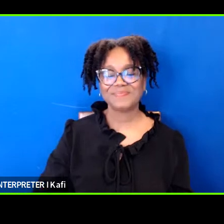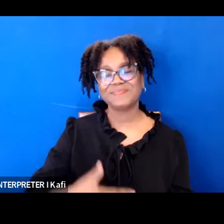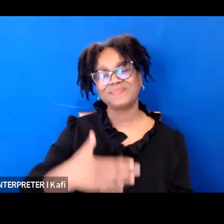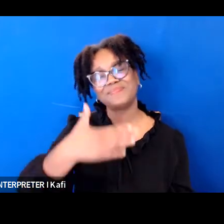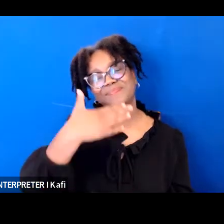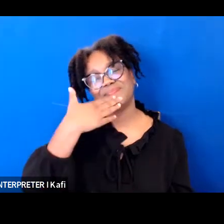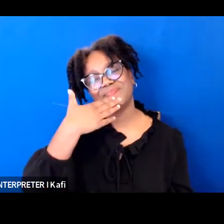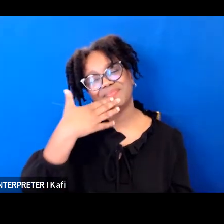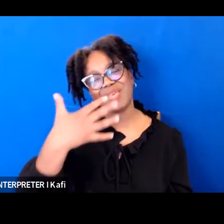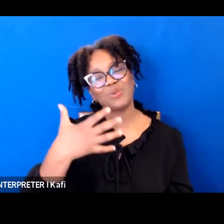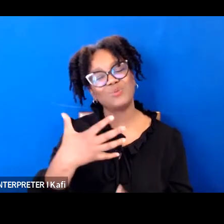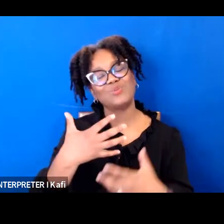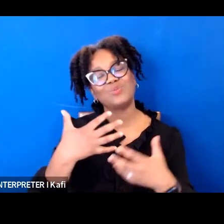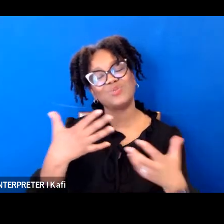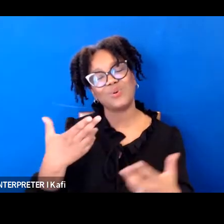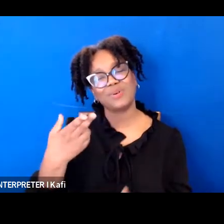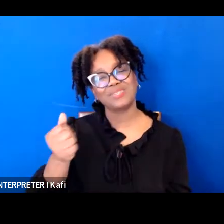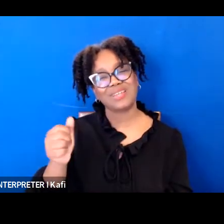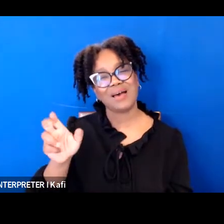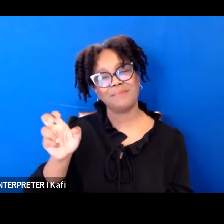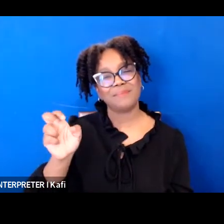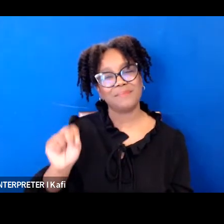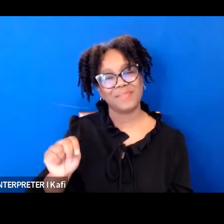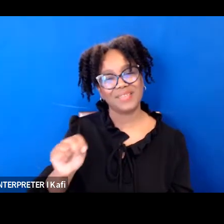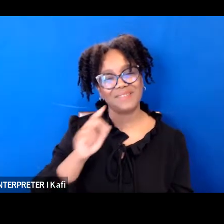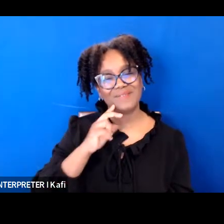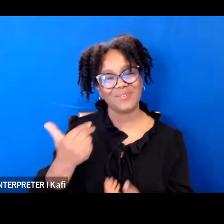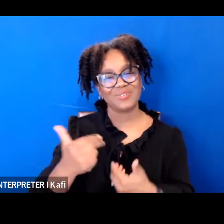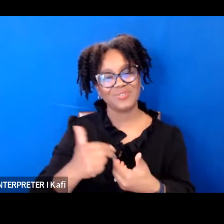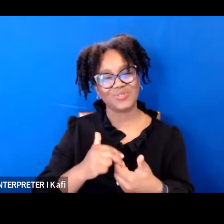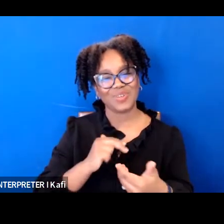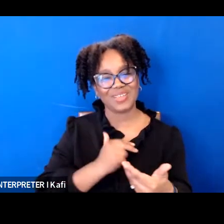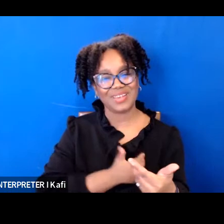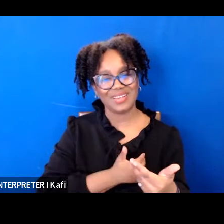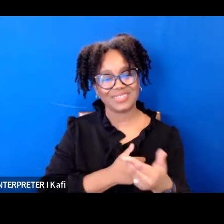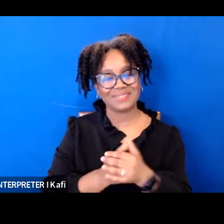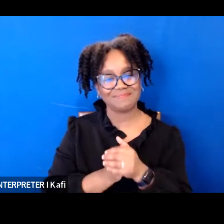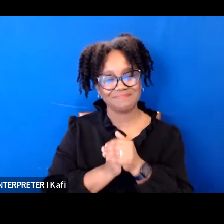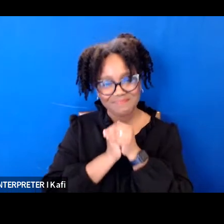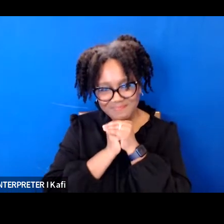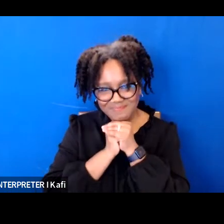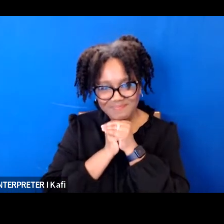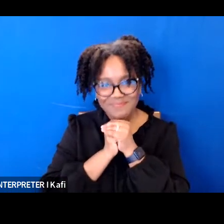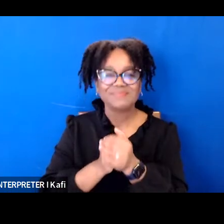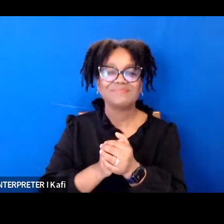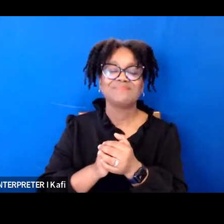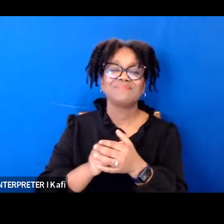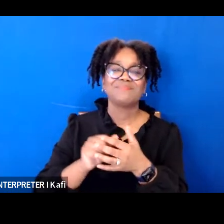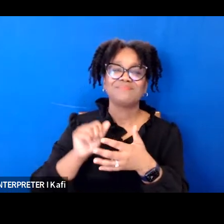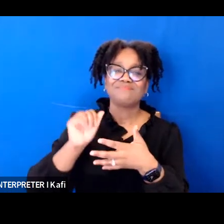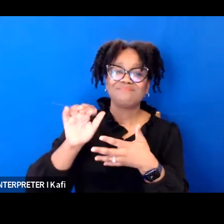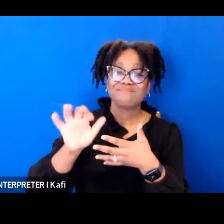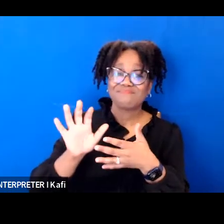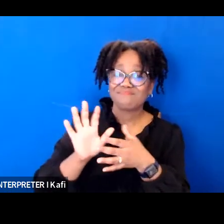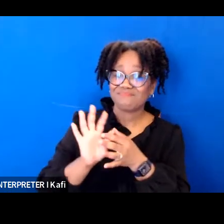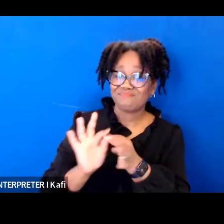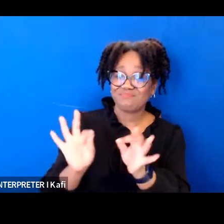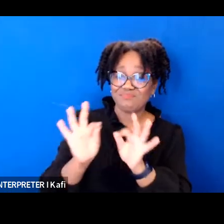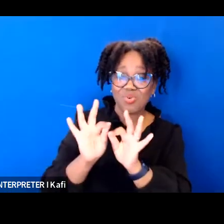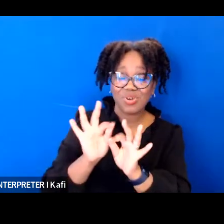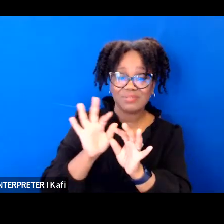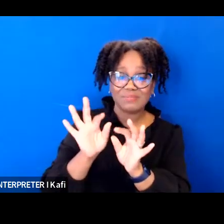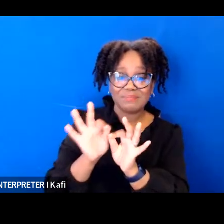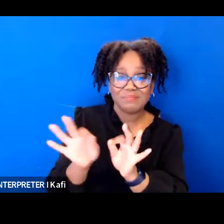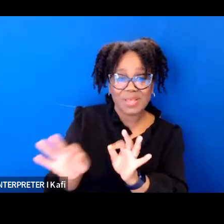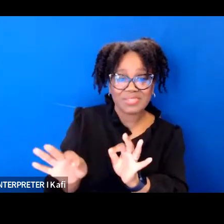much haban for joining us and sharing those important points of image descriptions what that means to the community